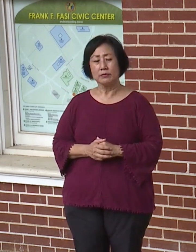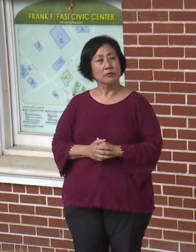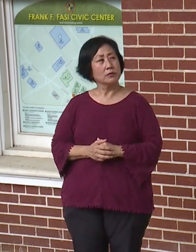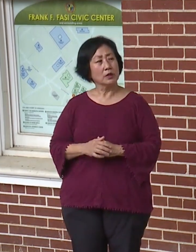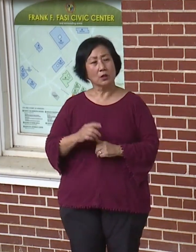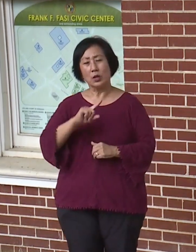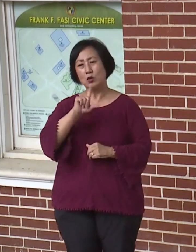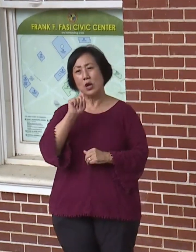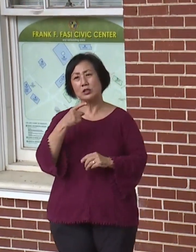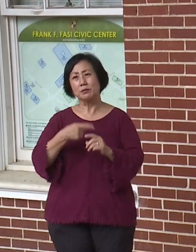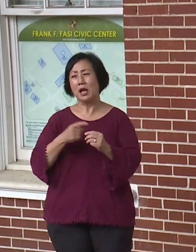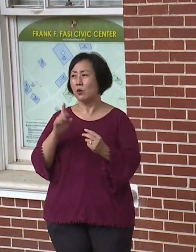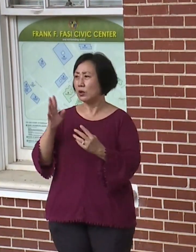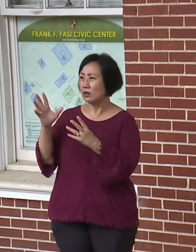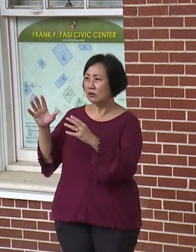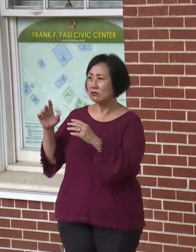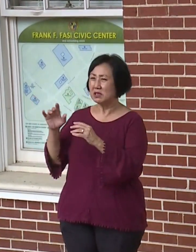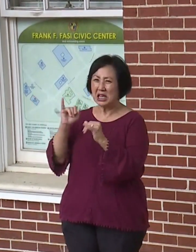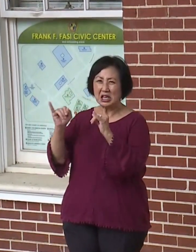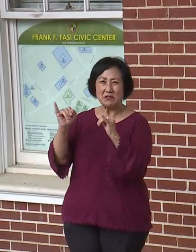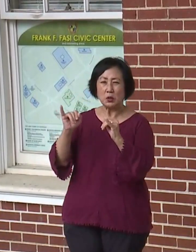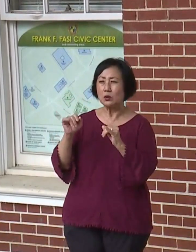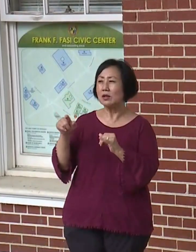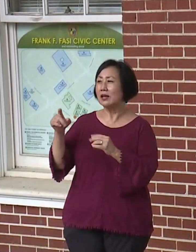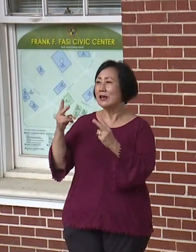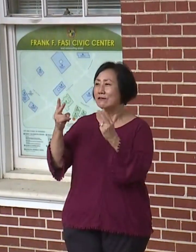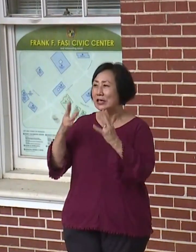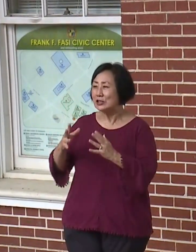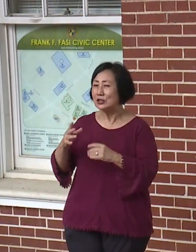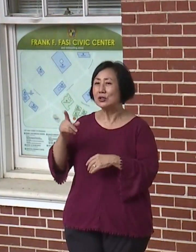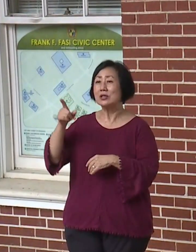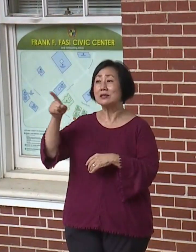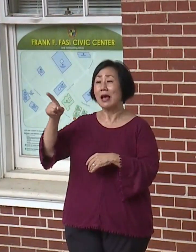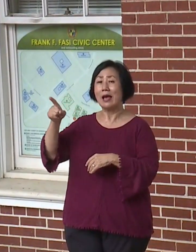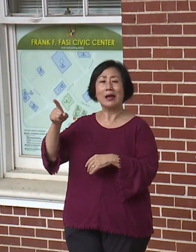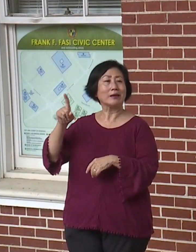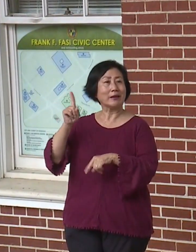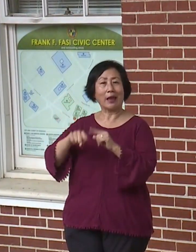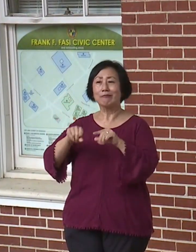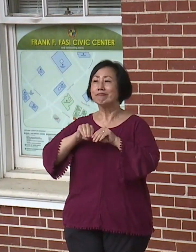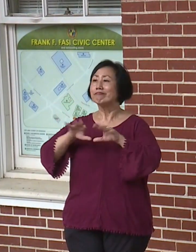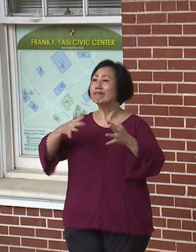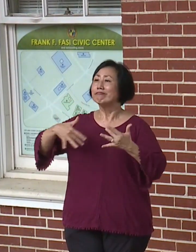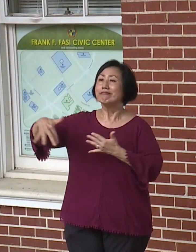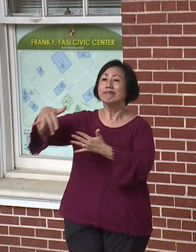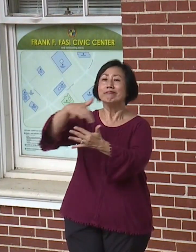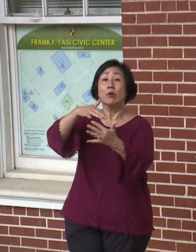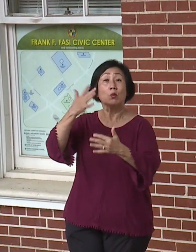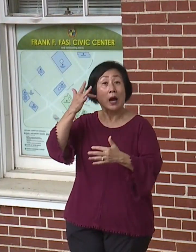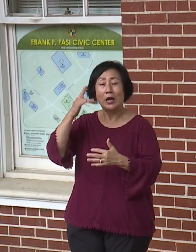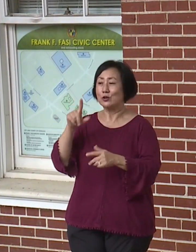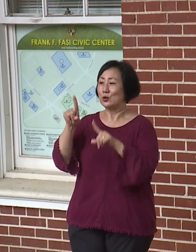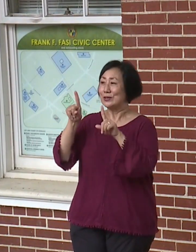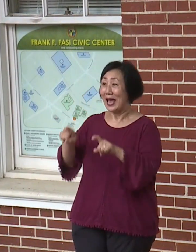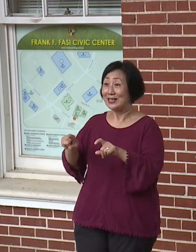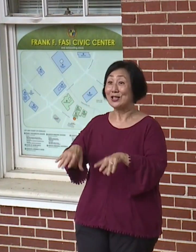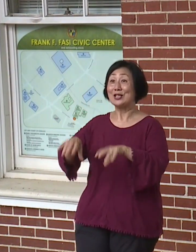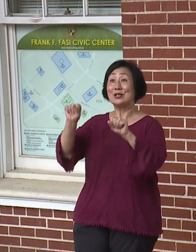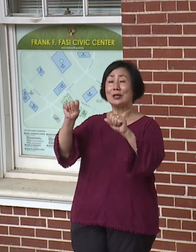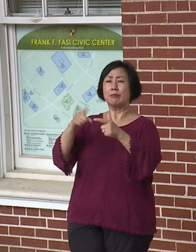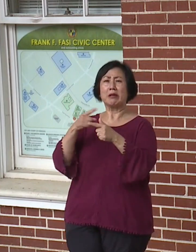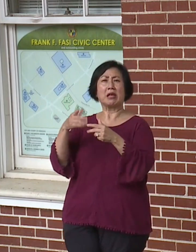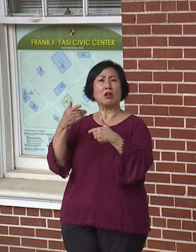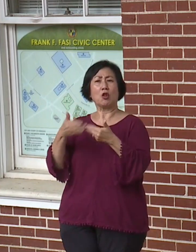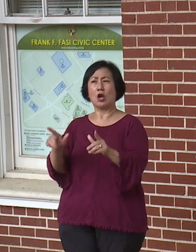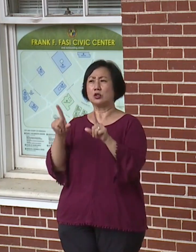is we've talked with several visitors who've had to quarantine because their test results from trusted partners were lost somehow. What is your advice